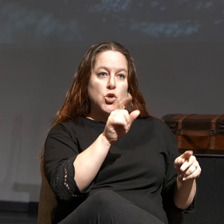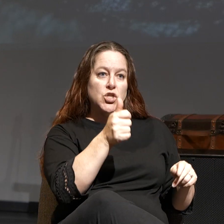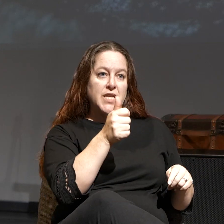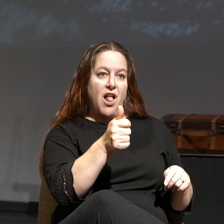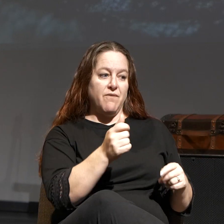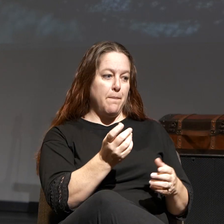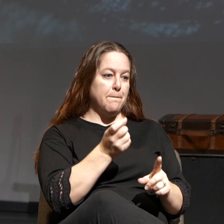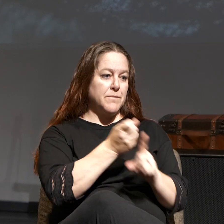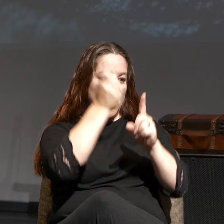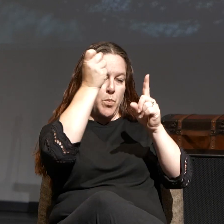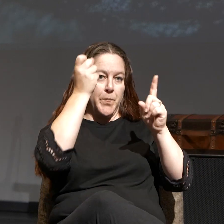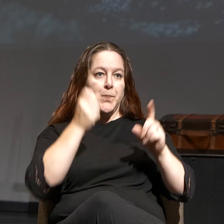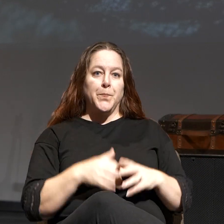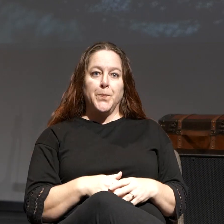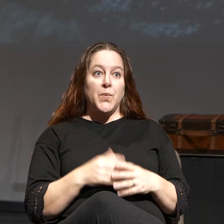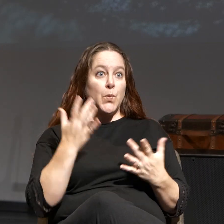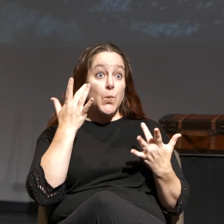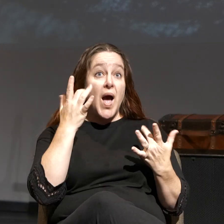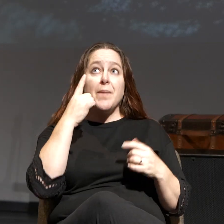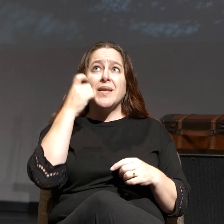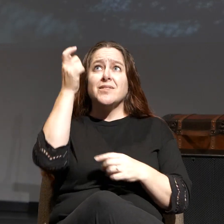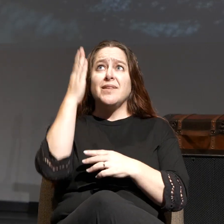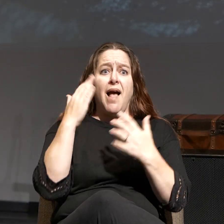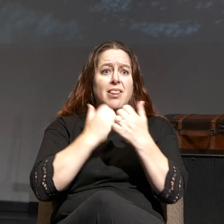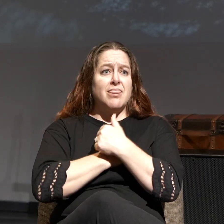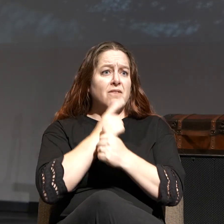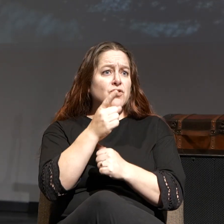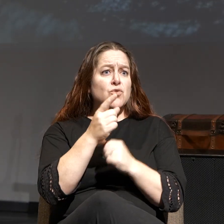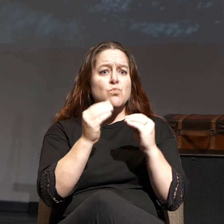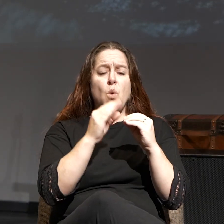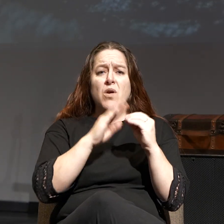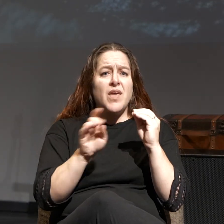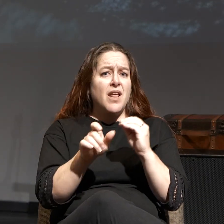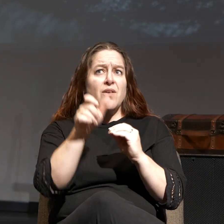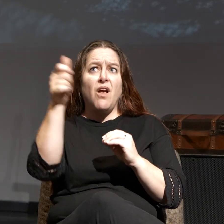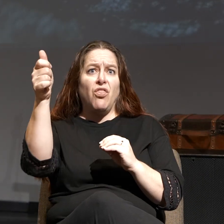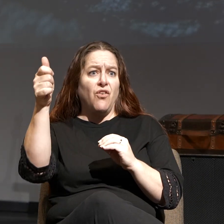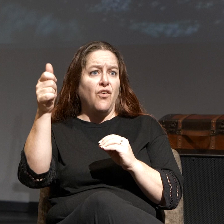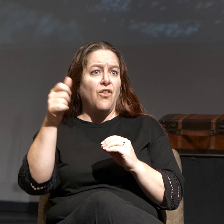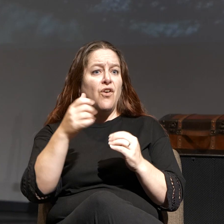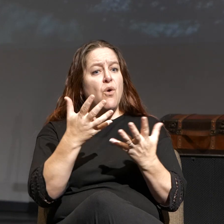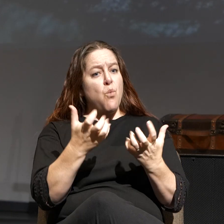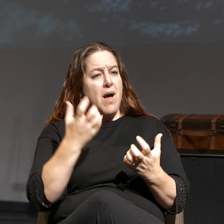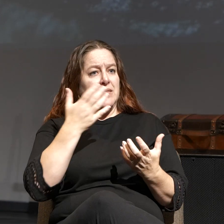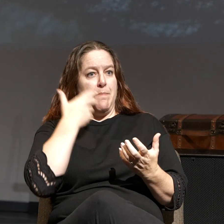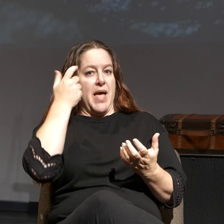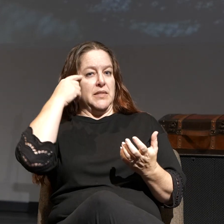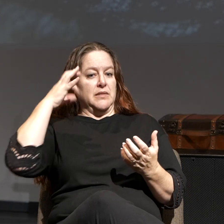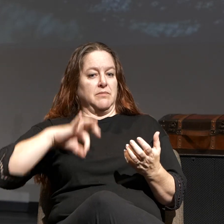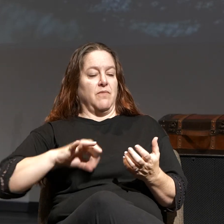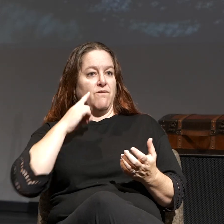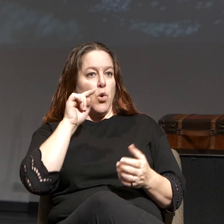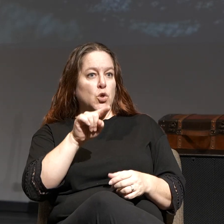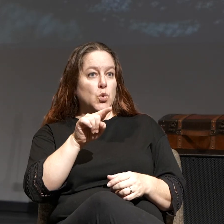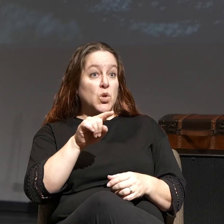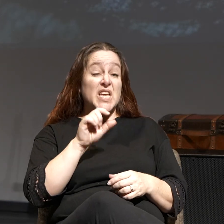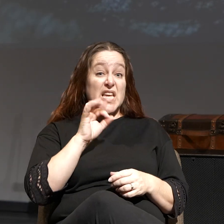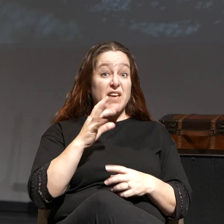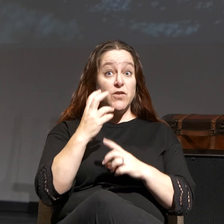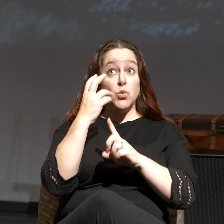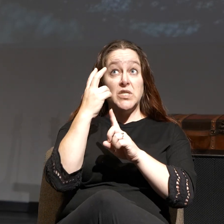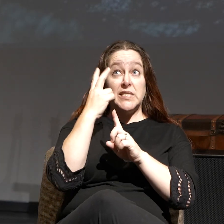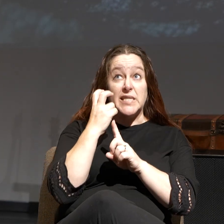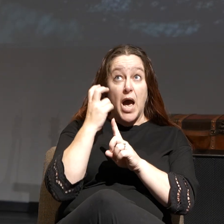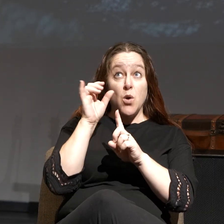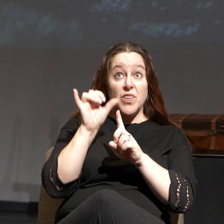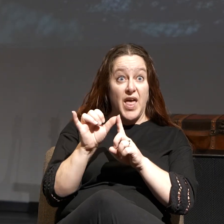He does that because he loves you like no one else, and he has your very best interest at heart. To doubt that is to be deceived by